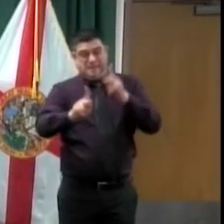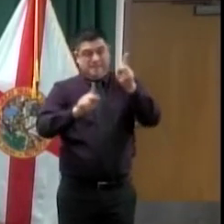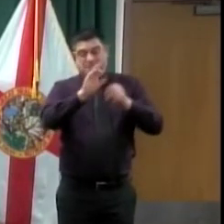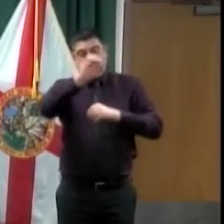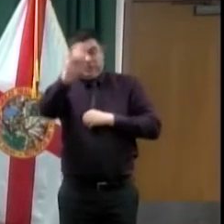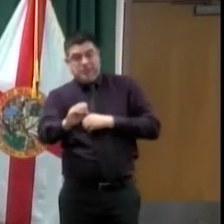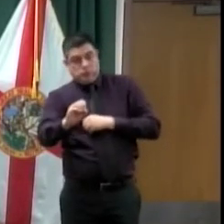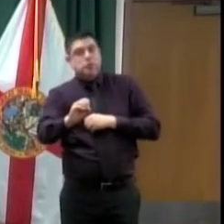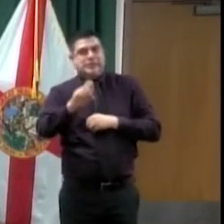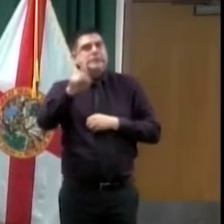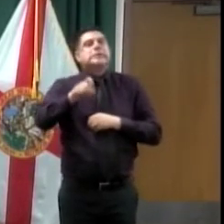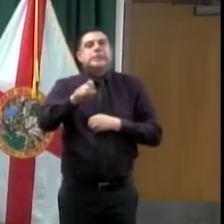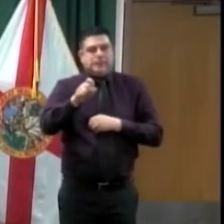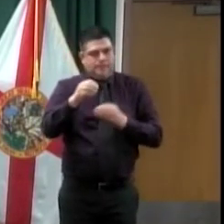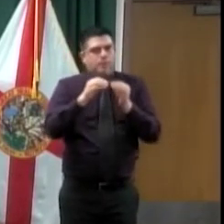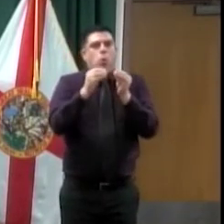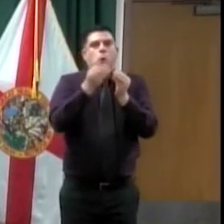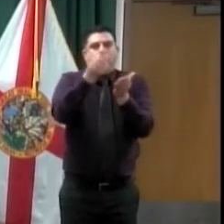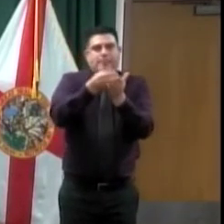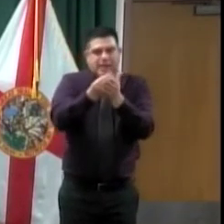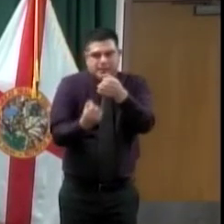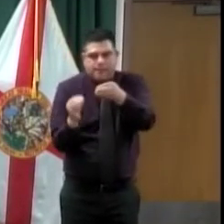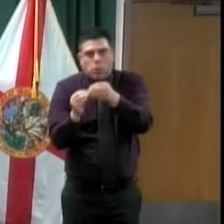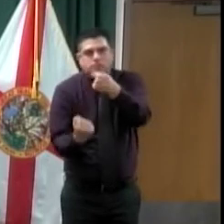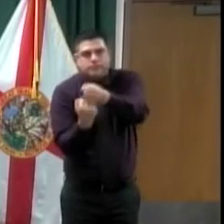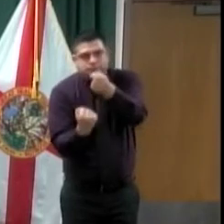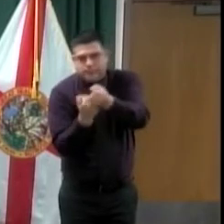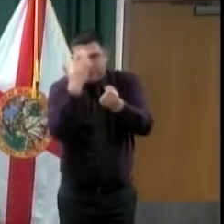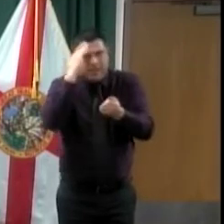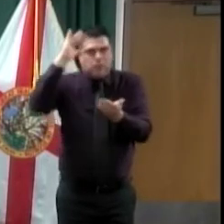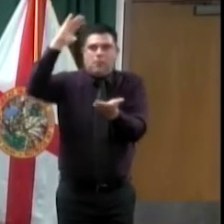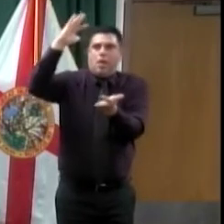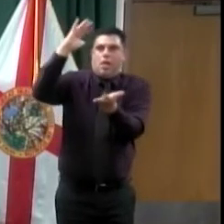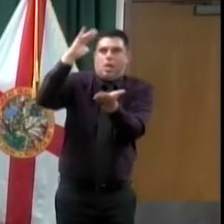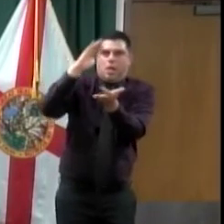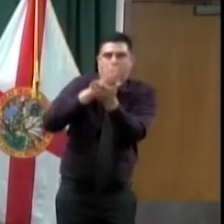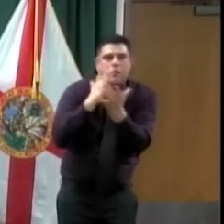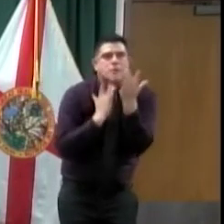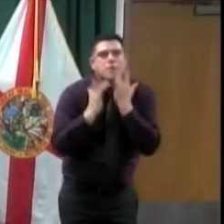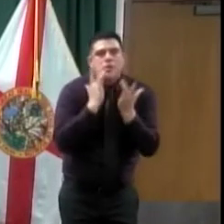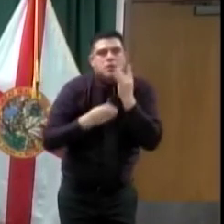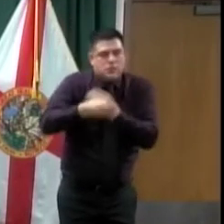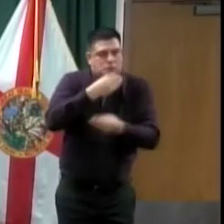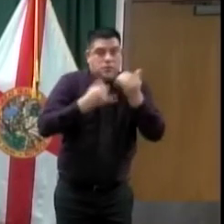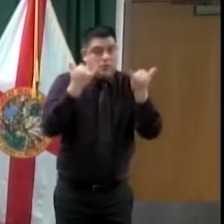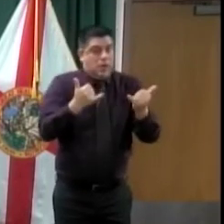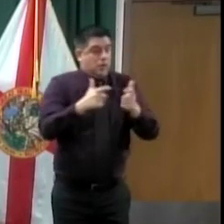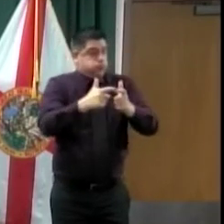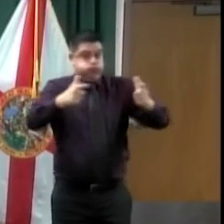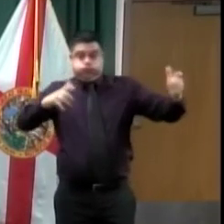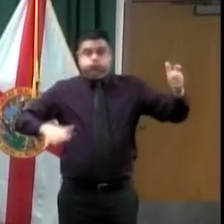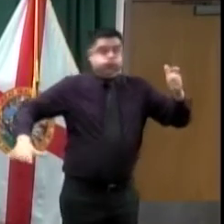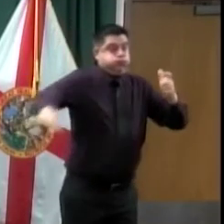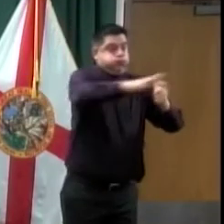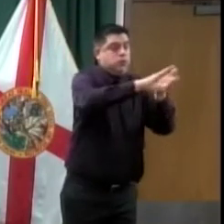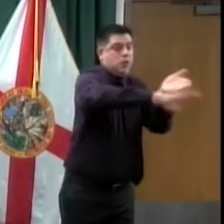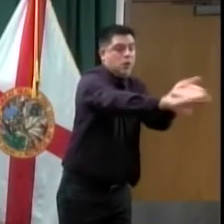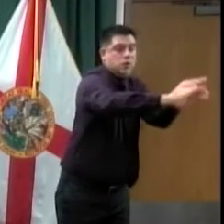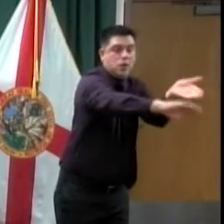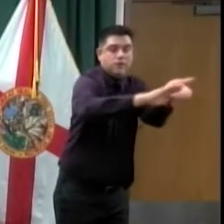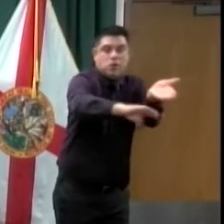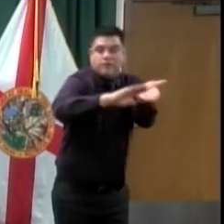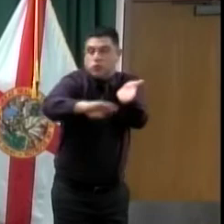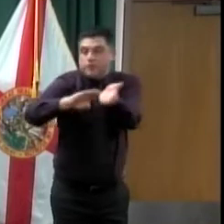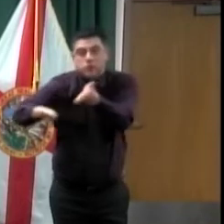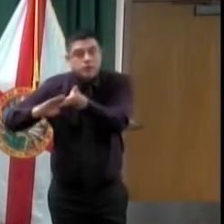a lot of those in our community are unemployed. And so if you need food assistance, please come to our pantry Monday